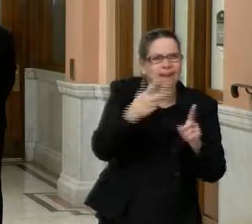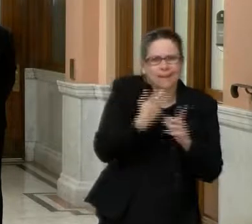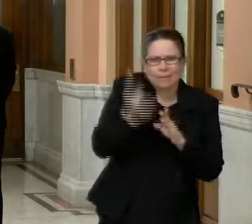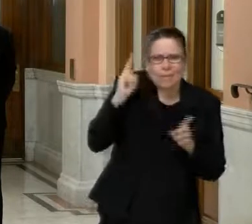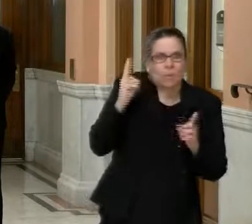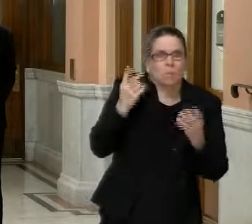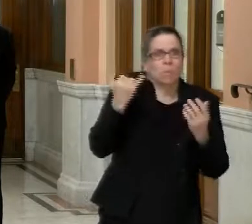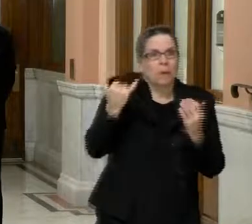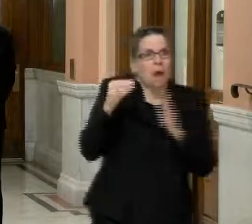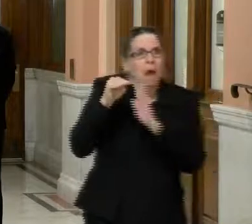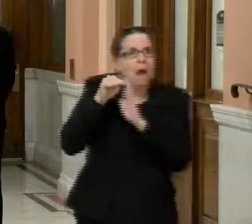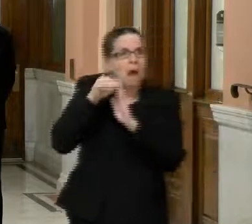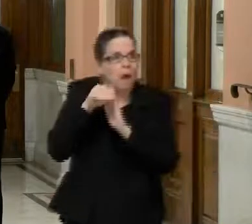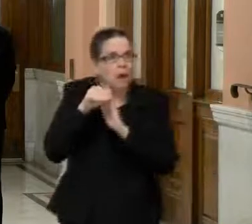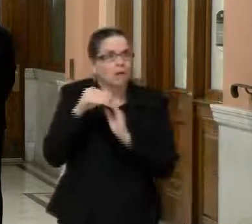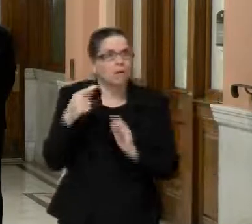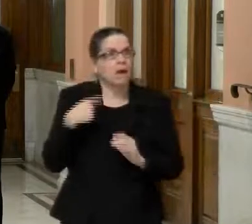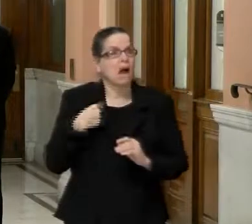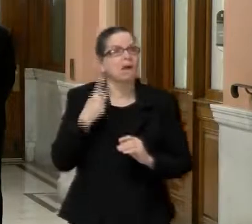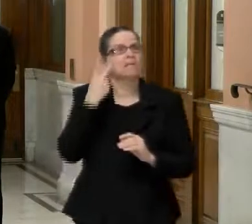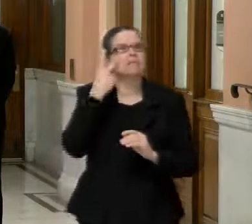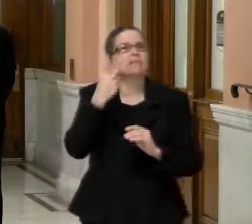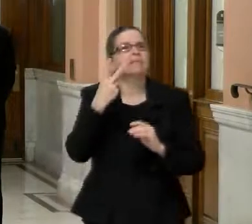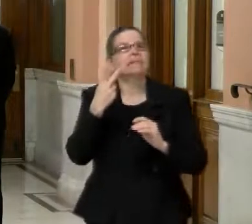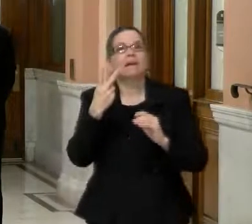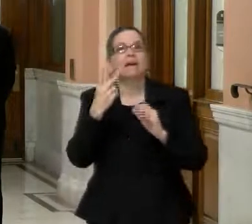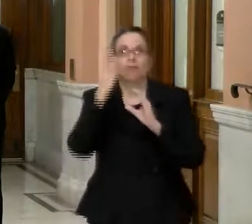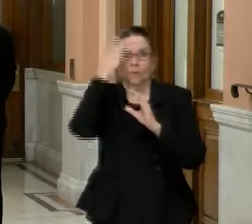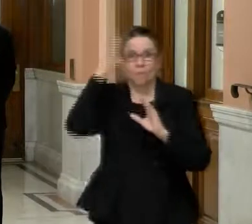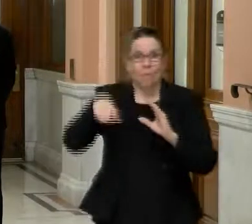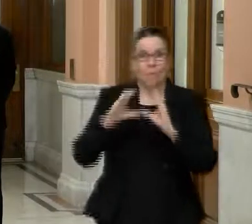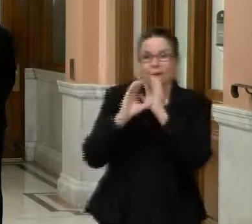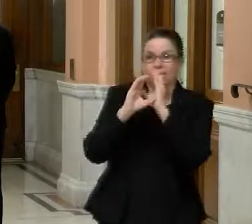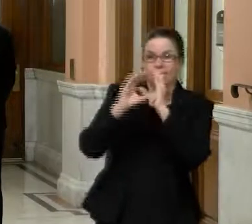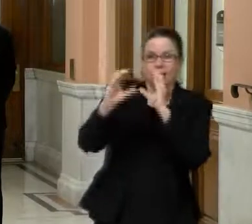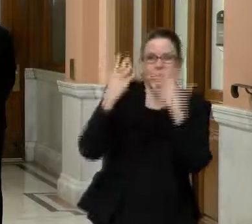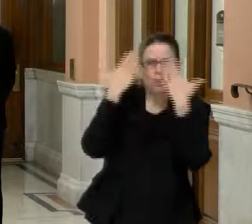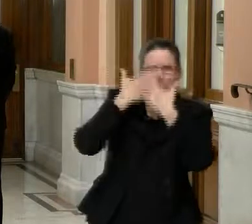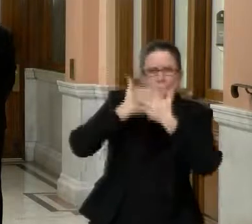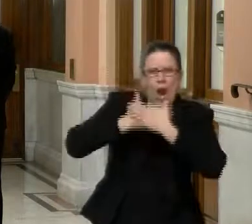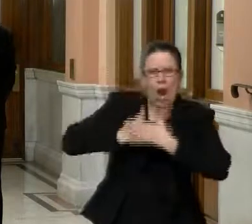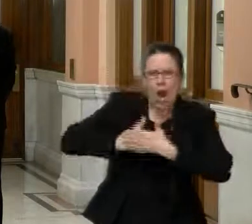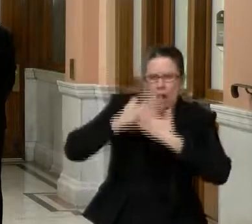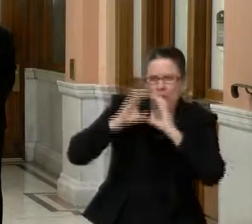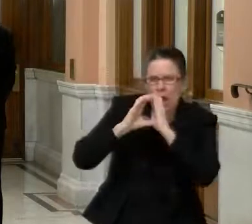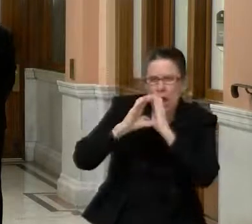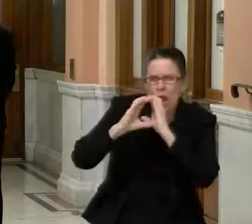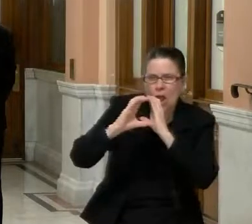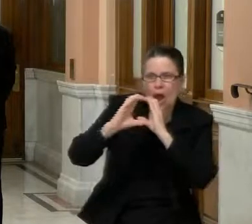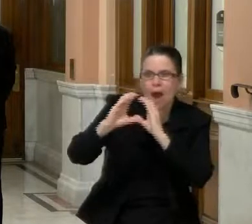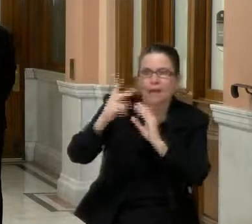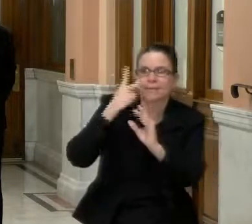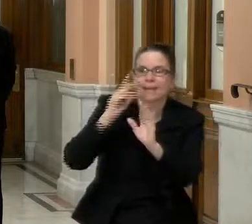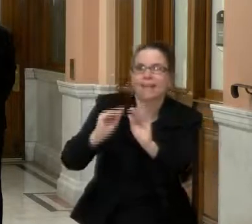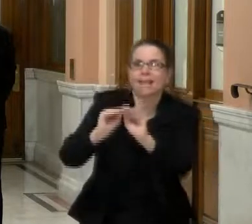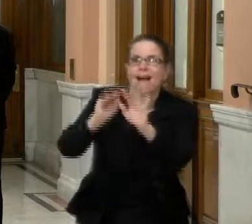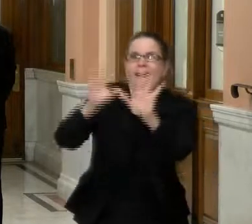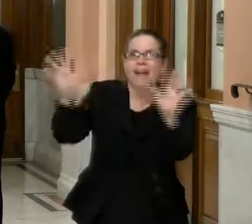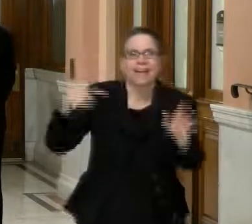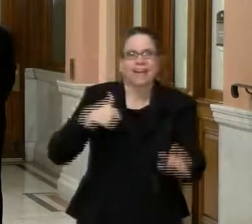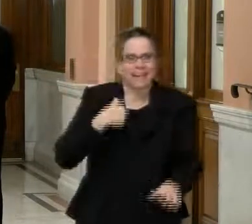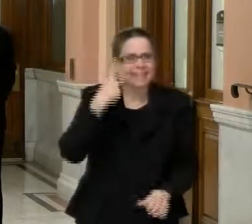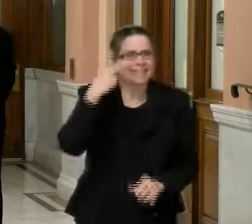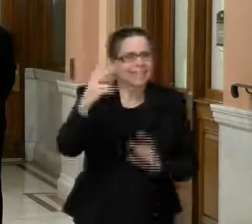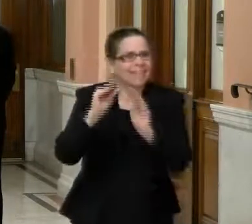the end of the tunnel there that the, that there's some burnout going on with the, with the virus. So long as this new strain doesn't go hog wild.